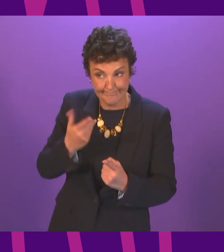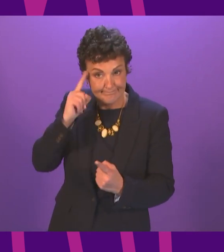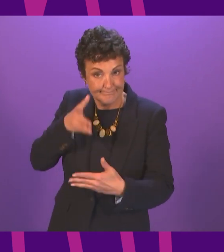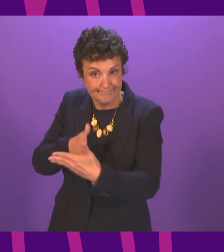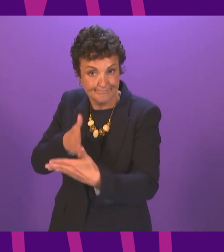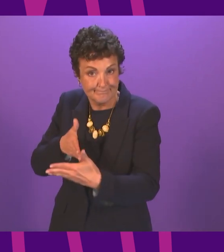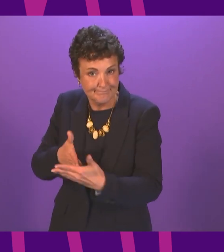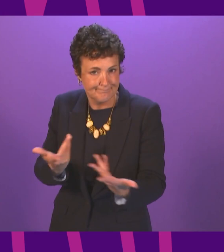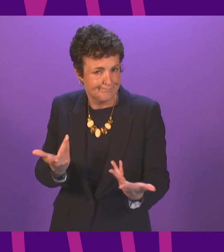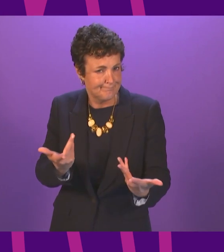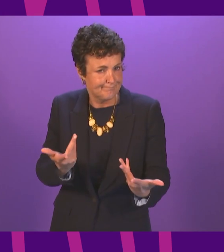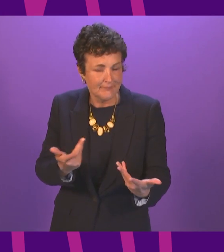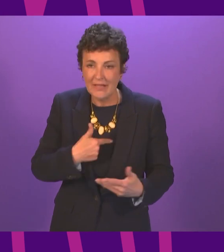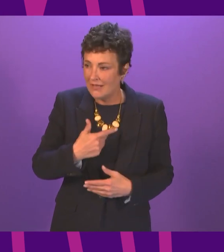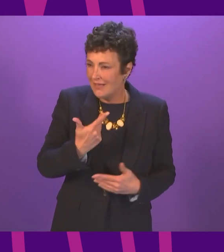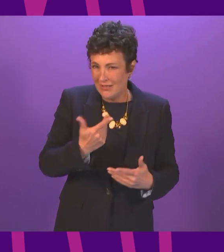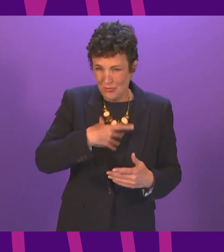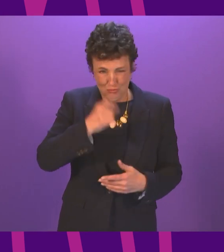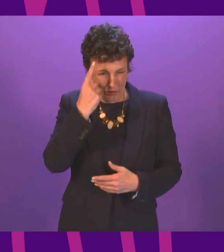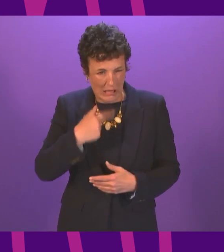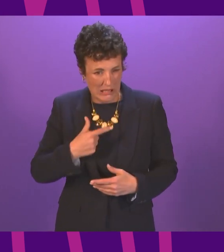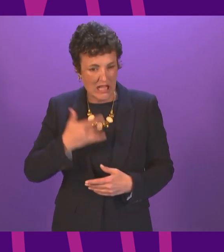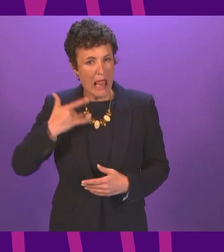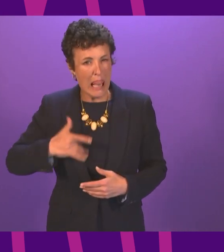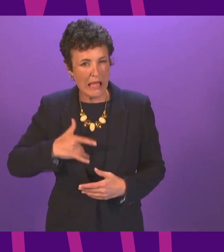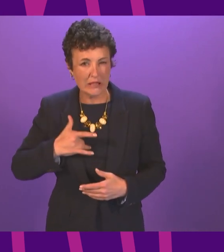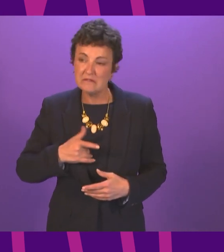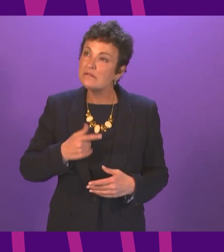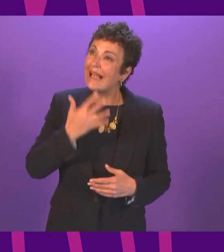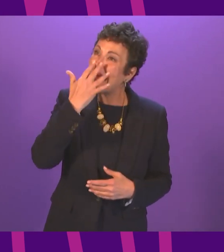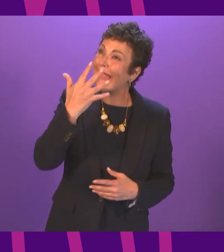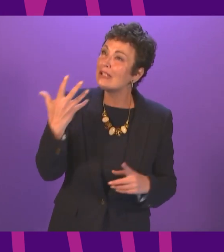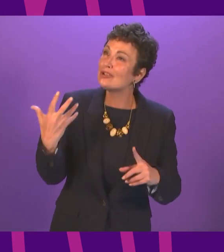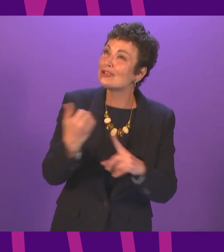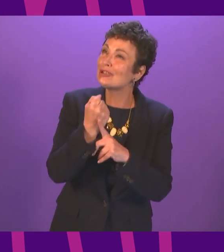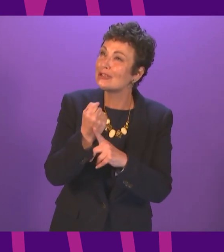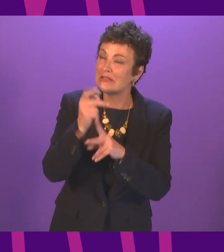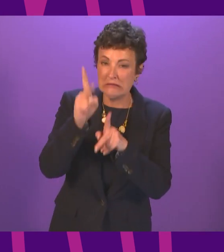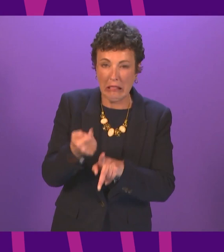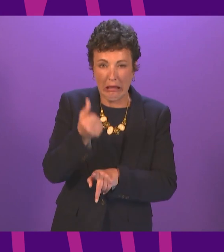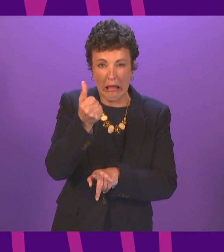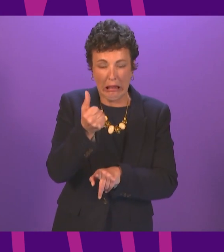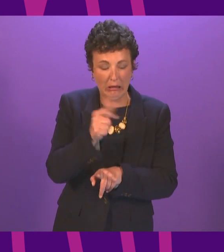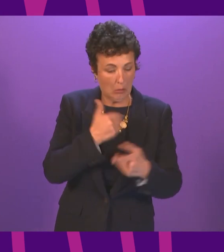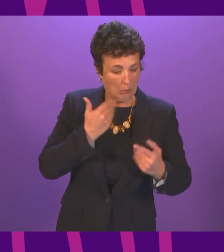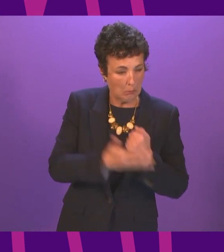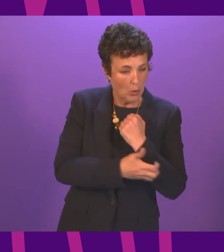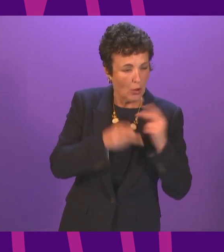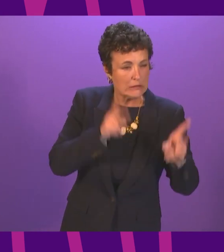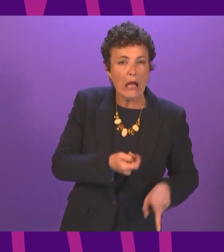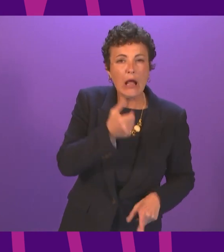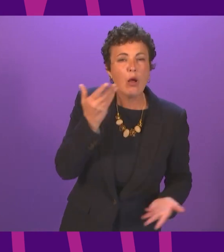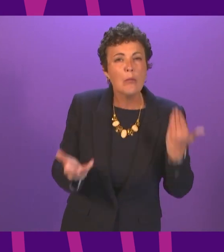inequality proven by stagnant life expectancy and the gap between the richest and the poorest growing ever greater